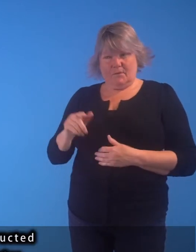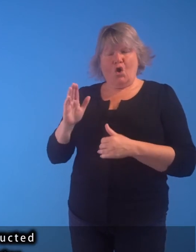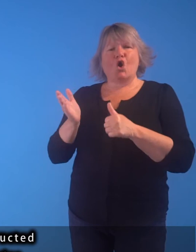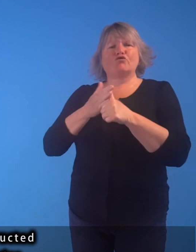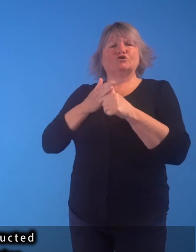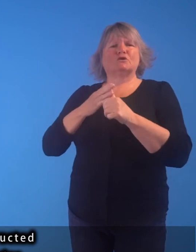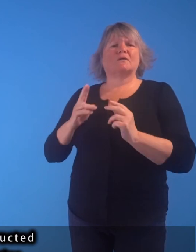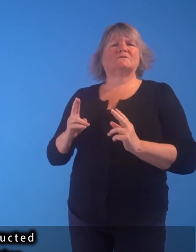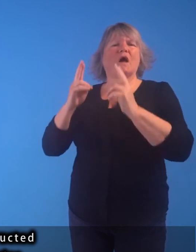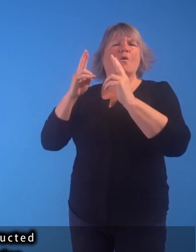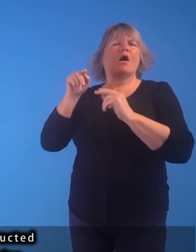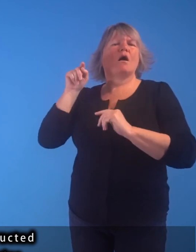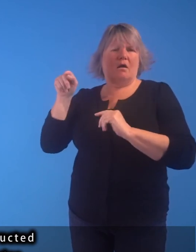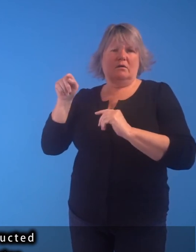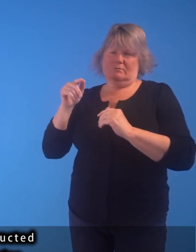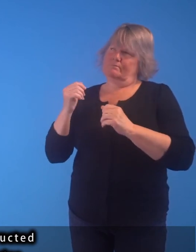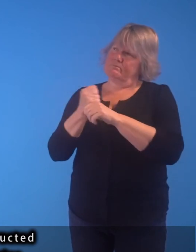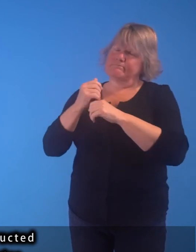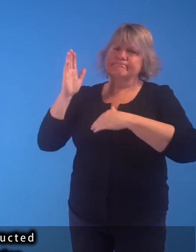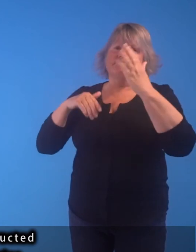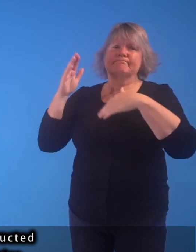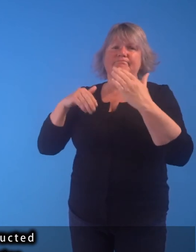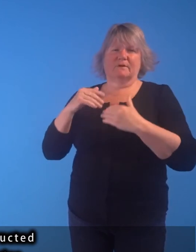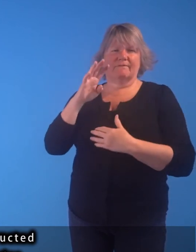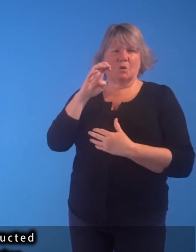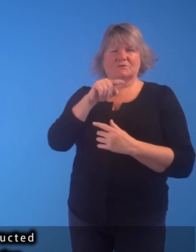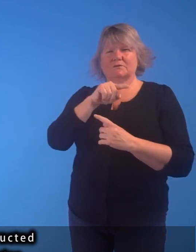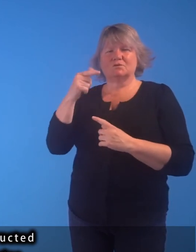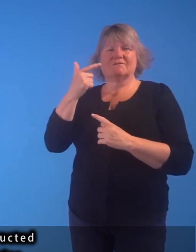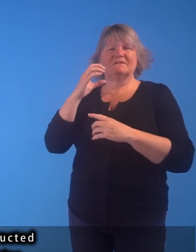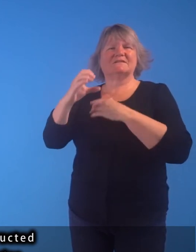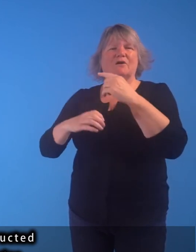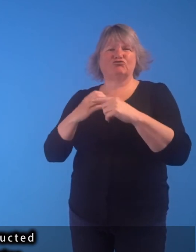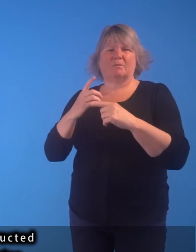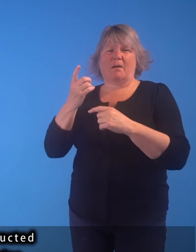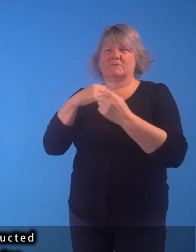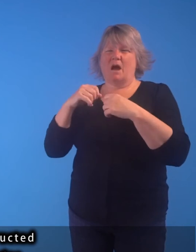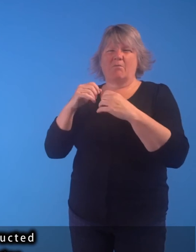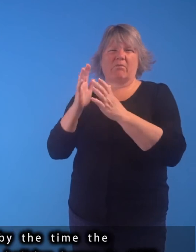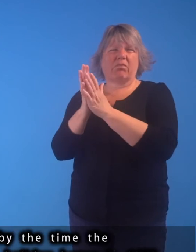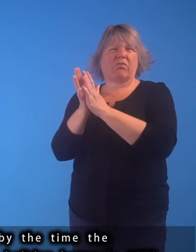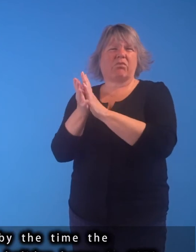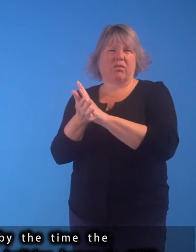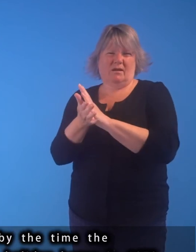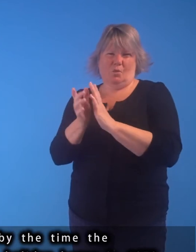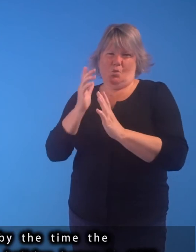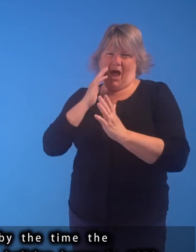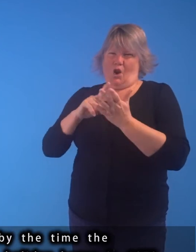The original tower house was constructed between the 14th and 17th centuries, but had